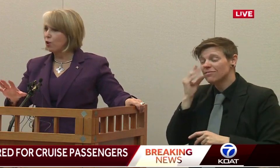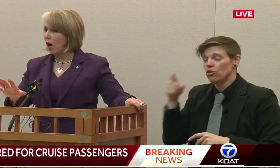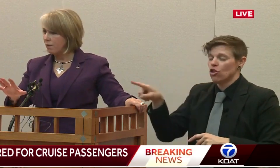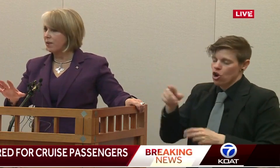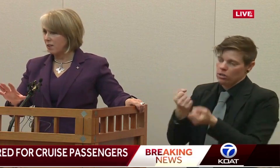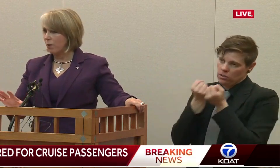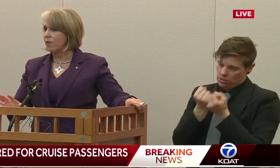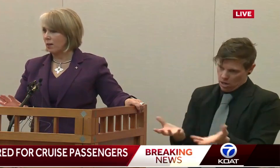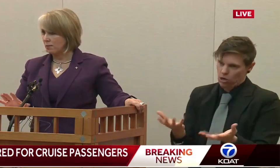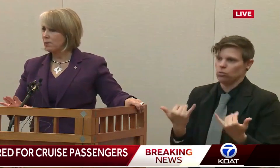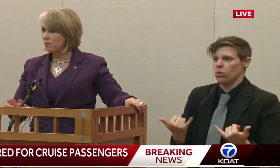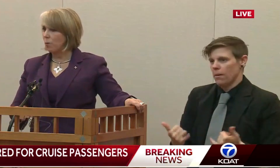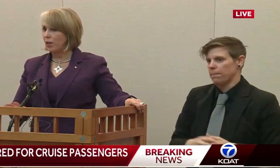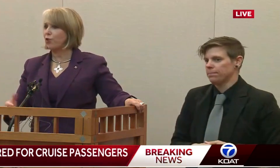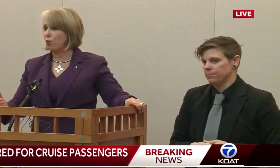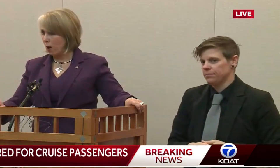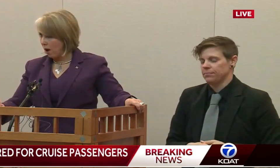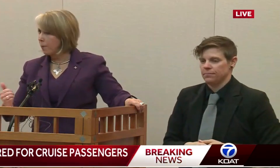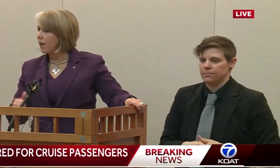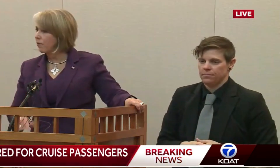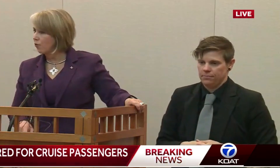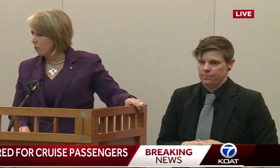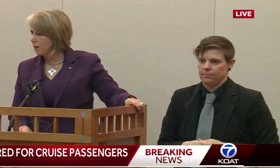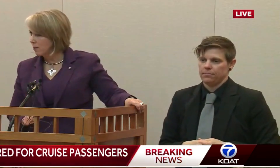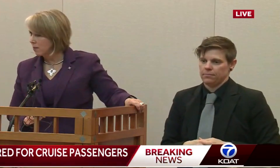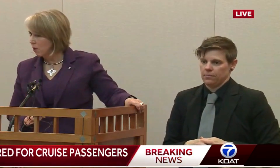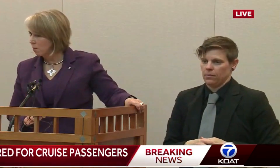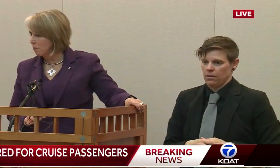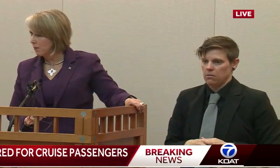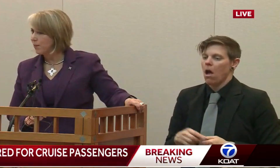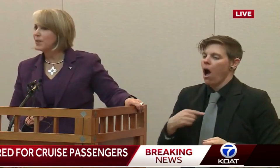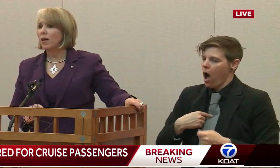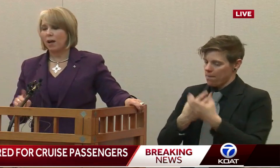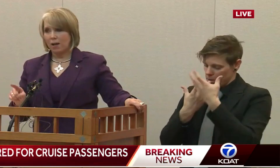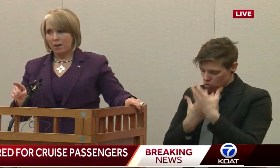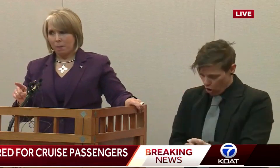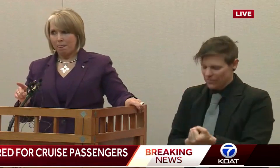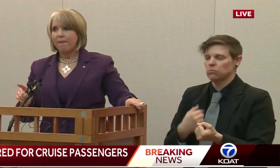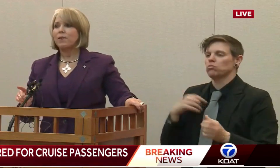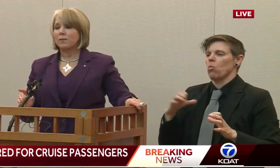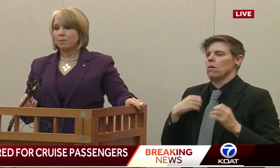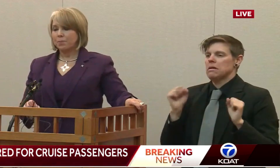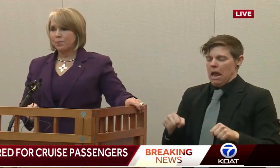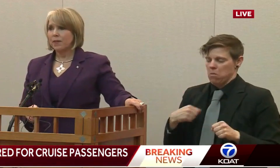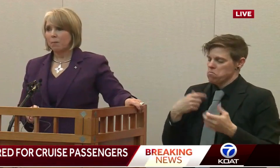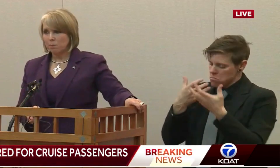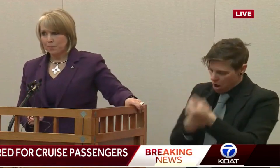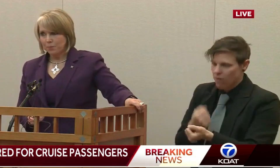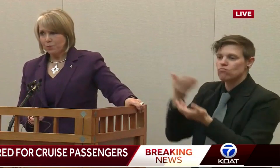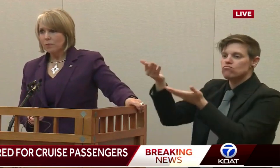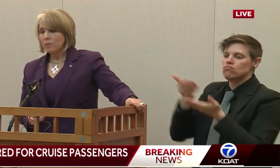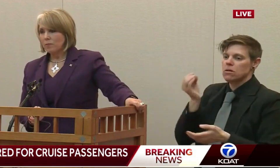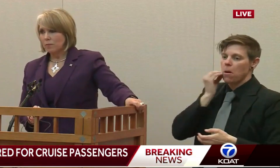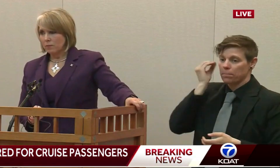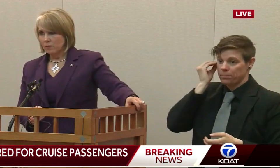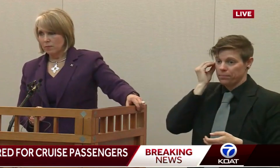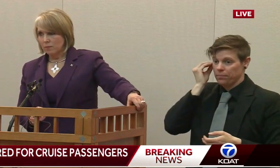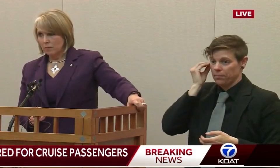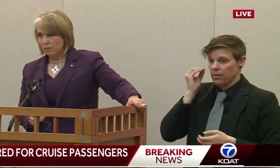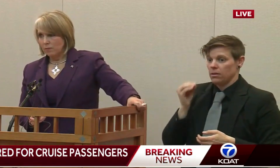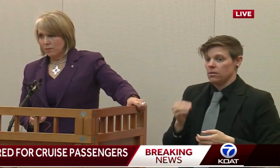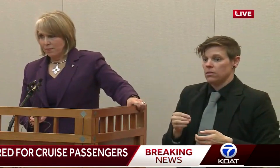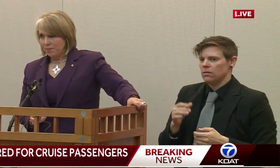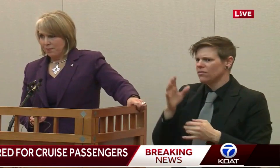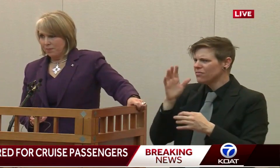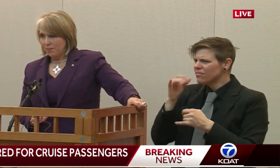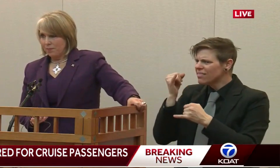I feel confident that we've done what we need to do. I'm going to get those New Mexicans home. And then lastly on testing, I think in Denver they said they